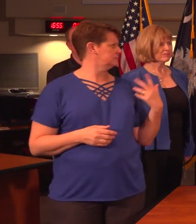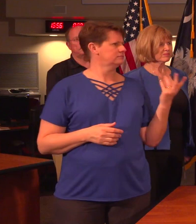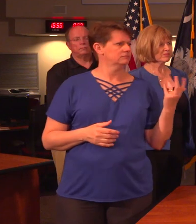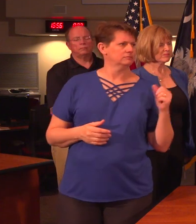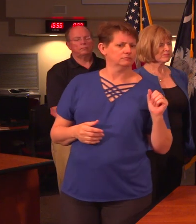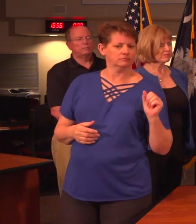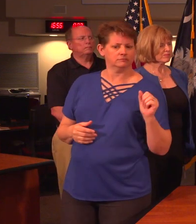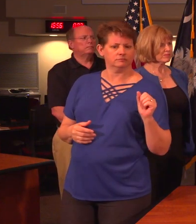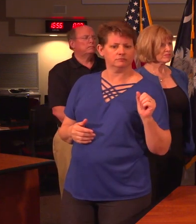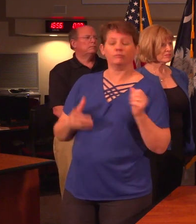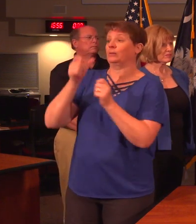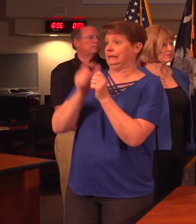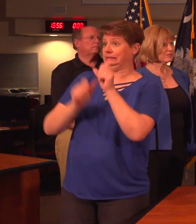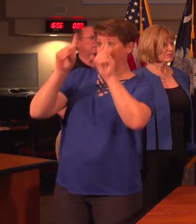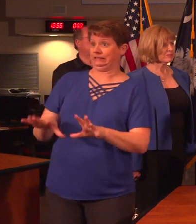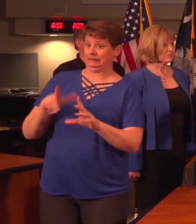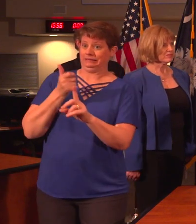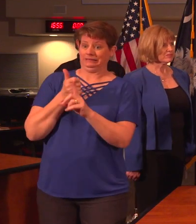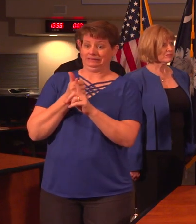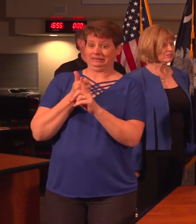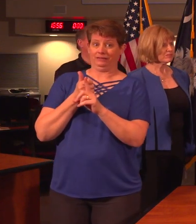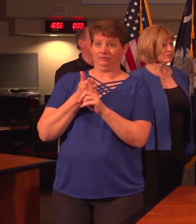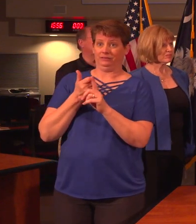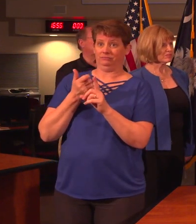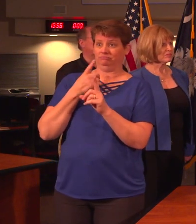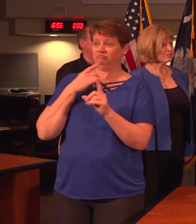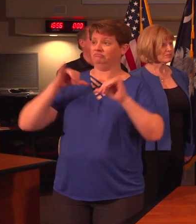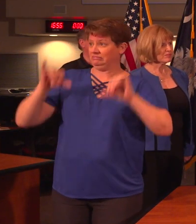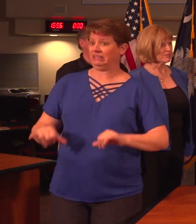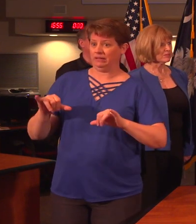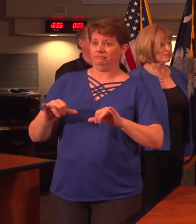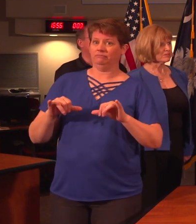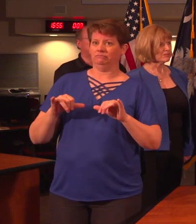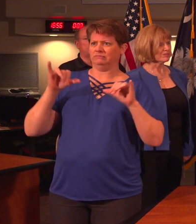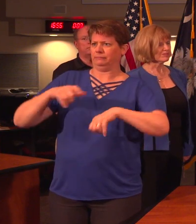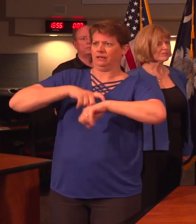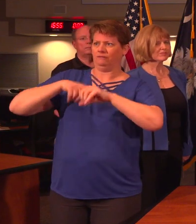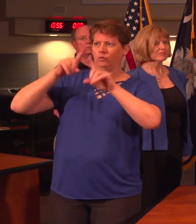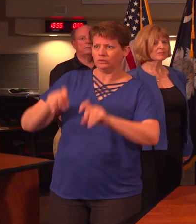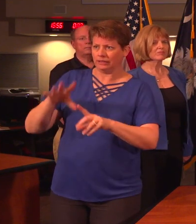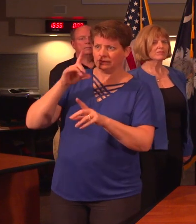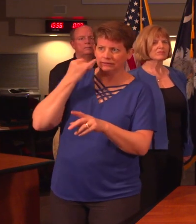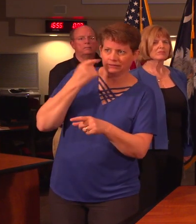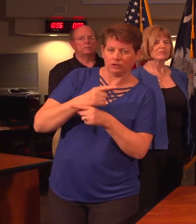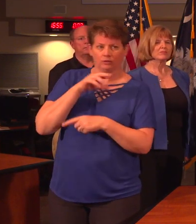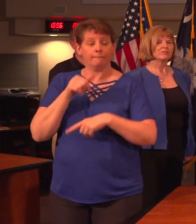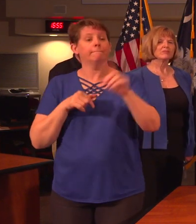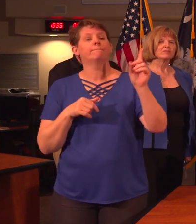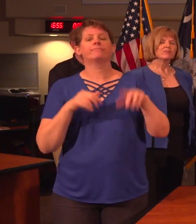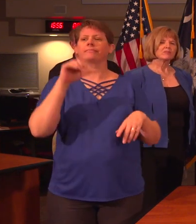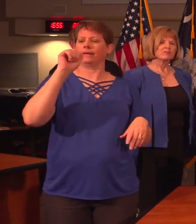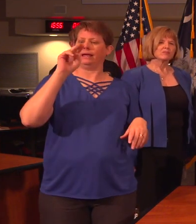Well, each individual test, the turnaround time for each individual test will remain the same. Dr. Bell, with the two Anderson County